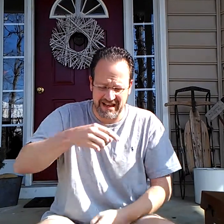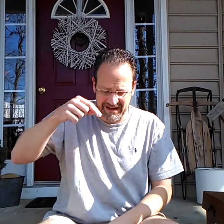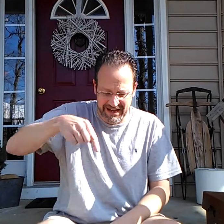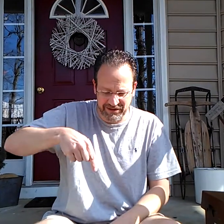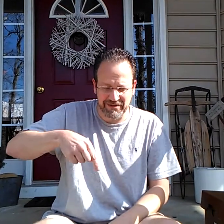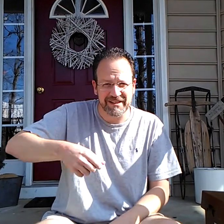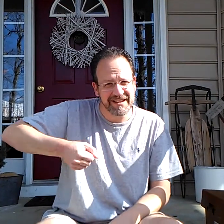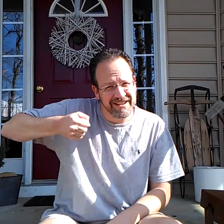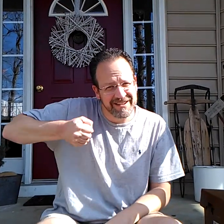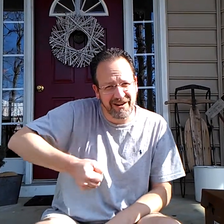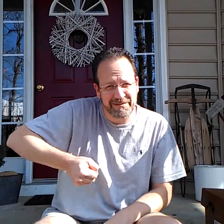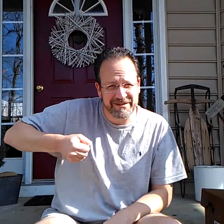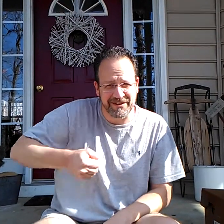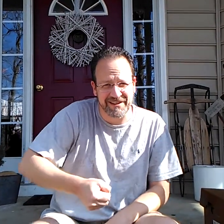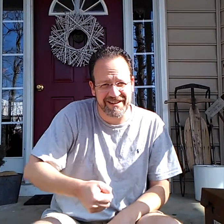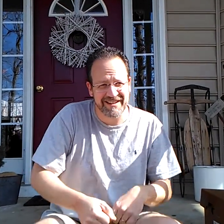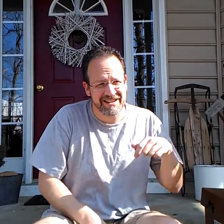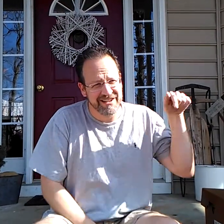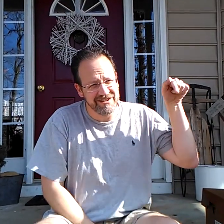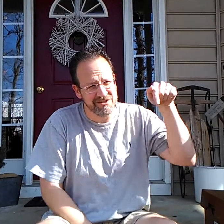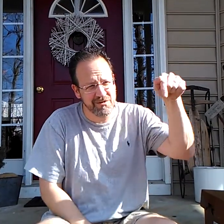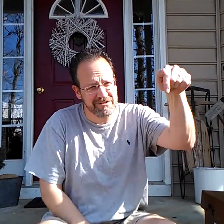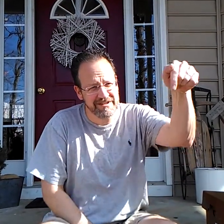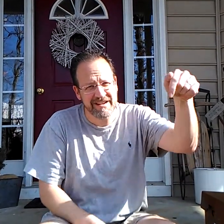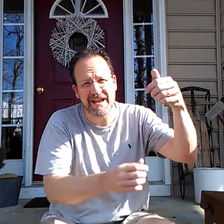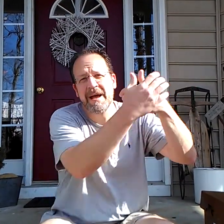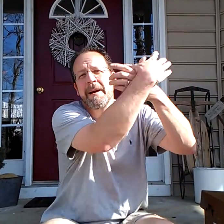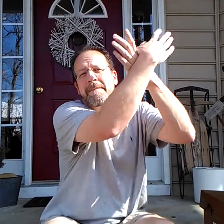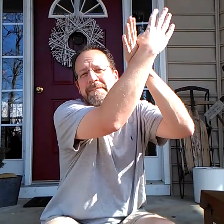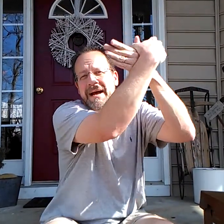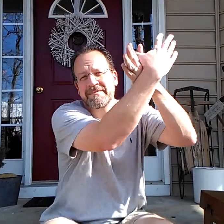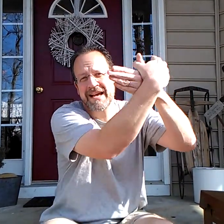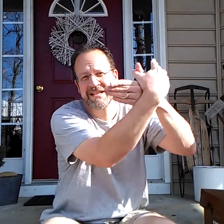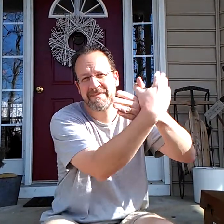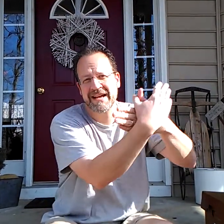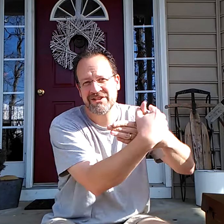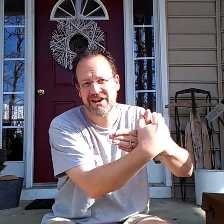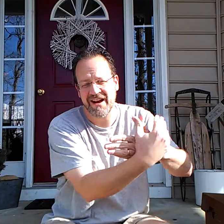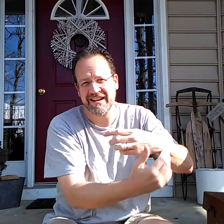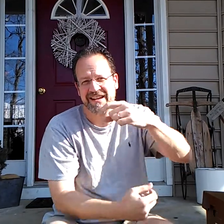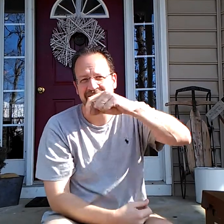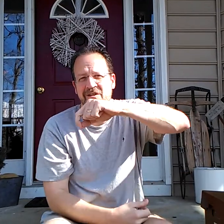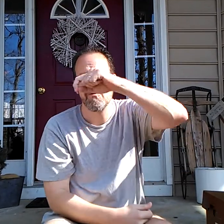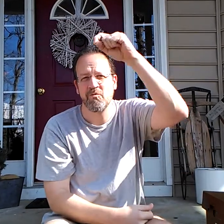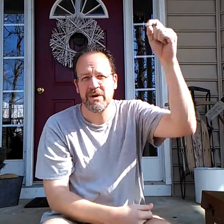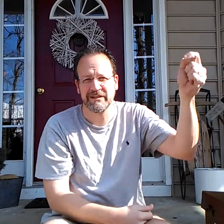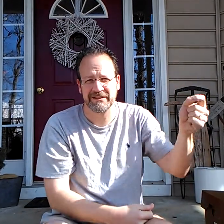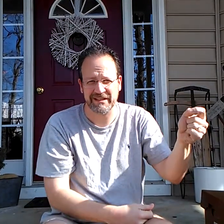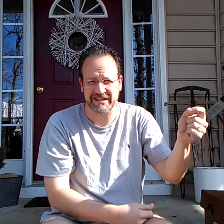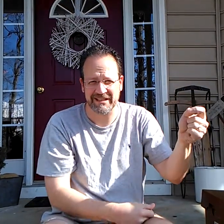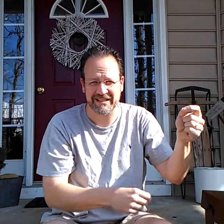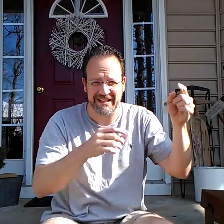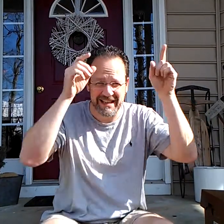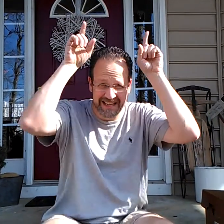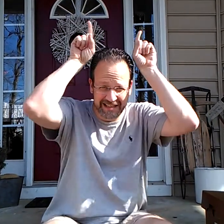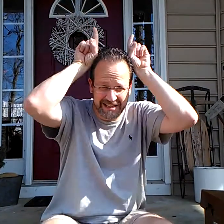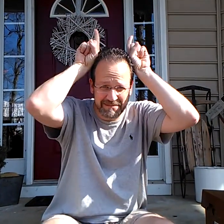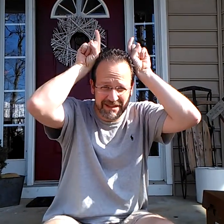Nazareth, carpenter. Jordan, baptized by John. Wilderness, tempted